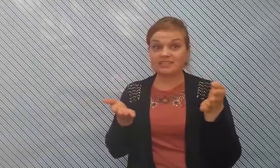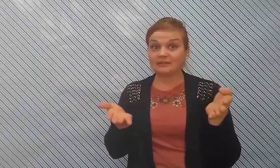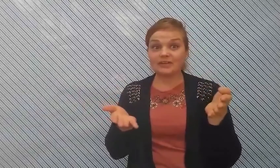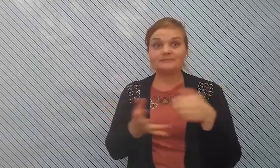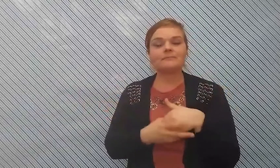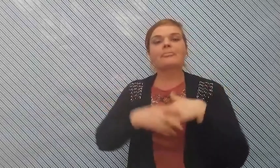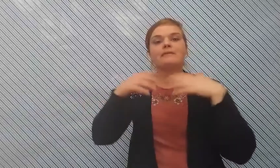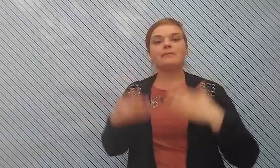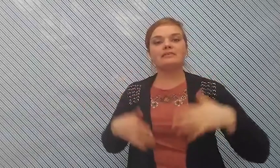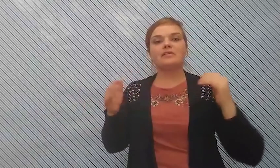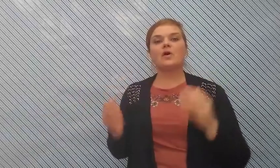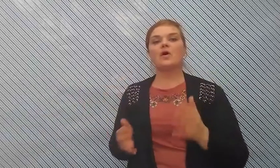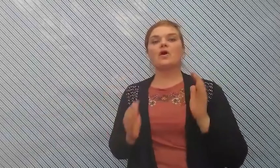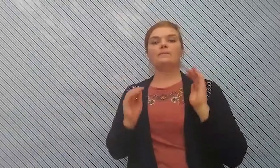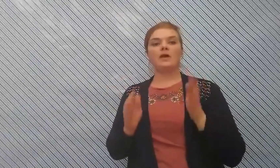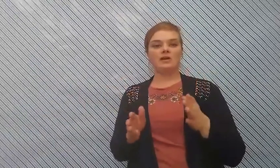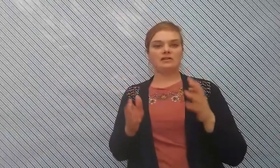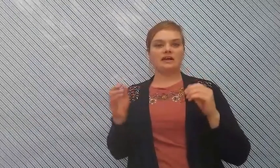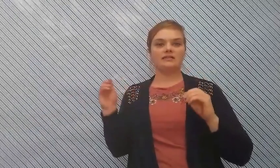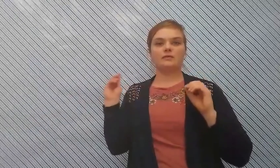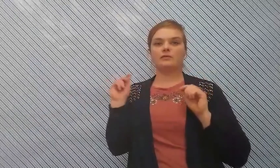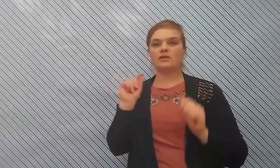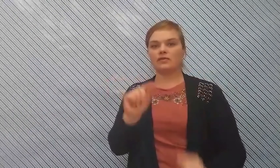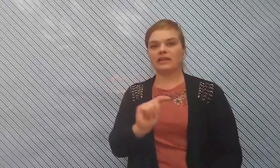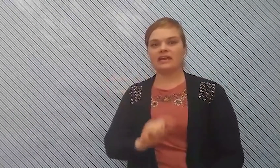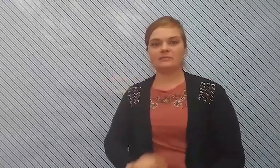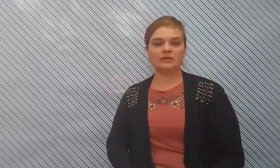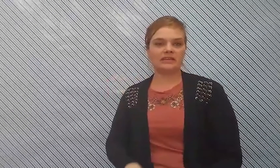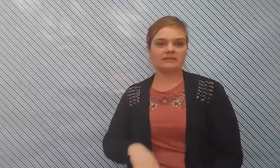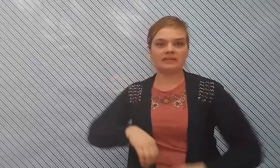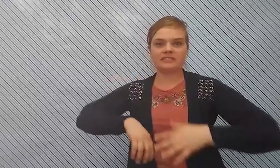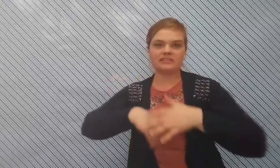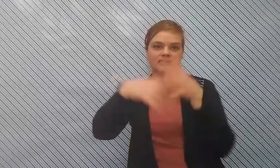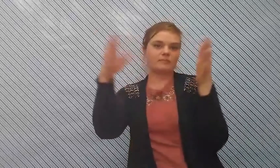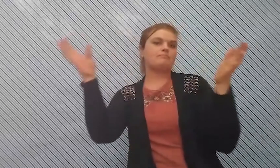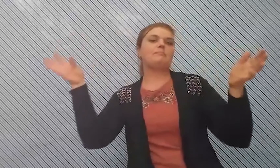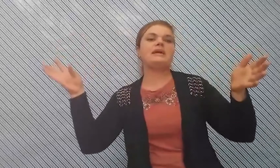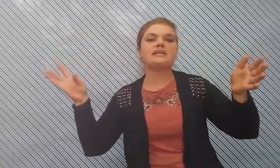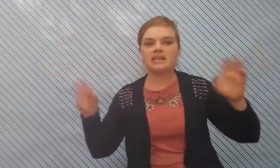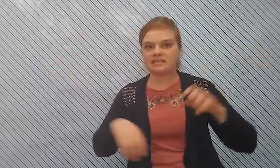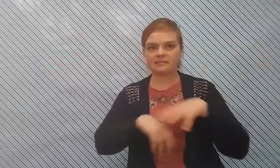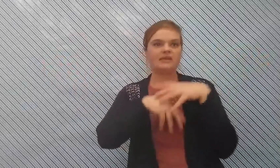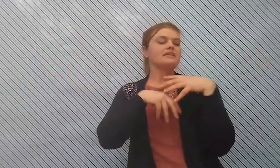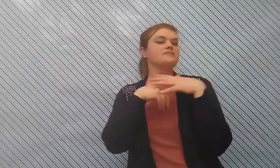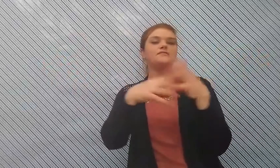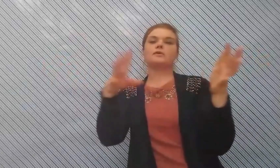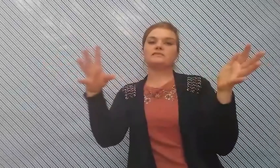different but they're all part of what we call the animal kingdom and it's such a big kingdom it's full of